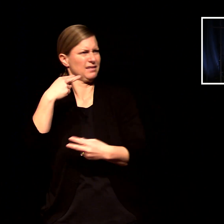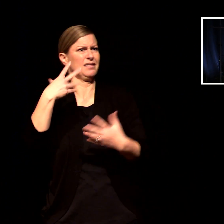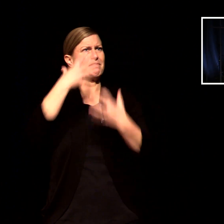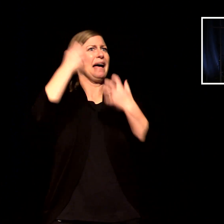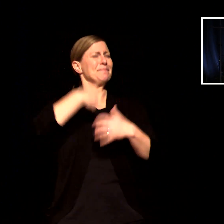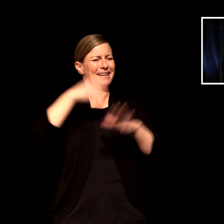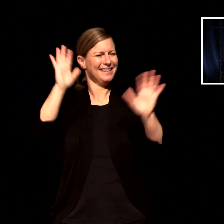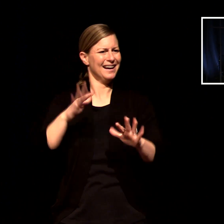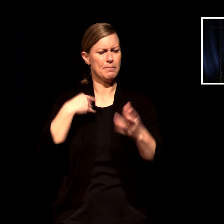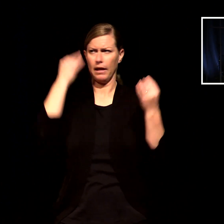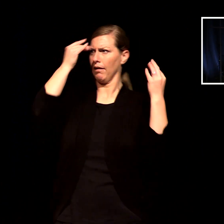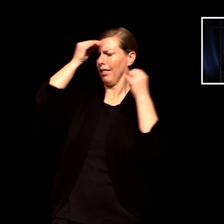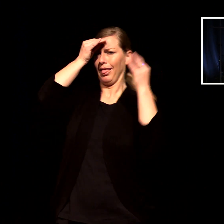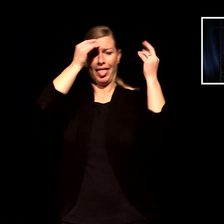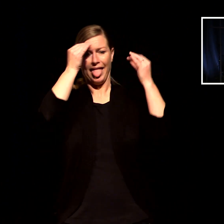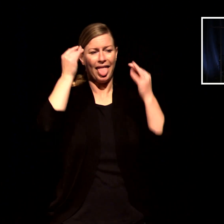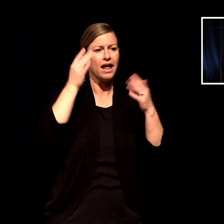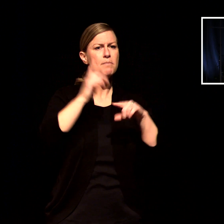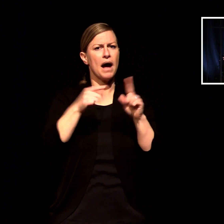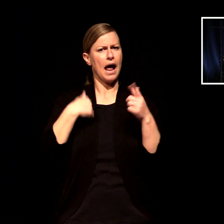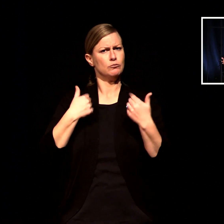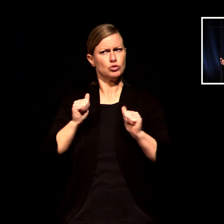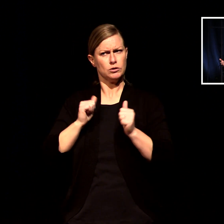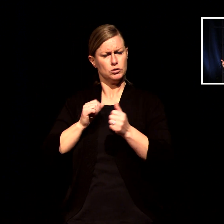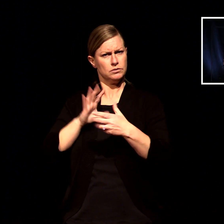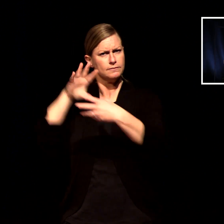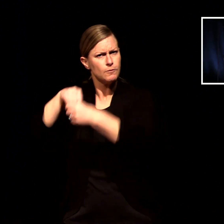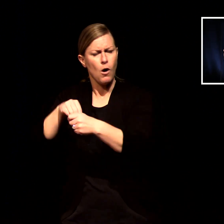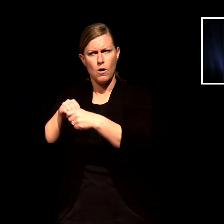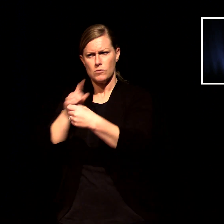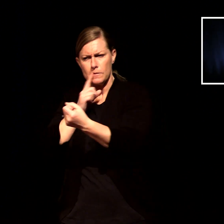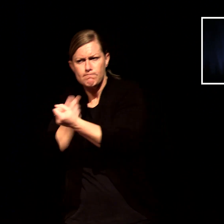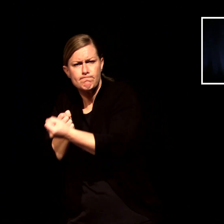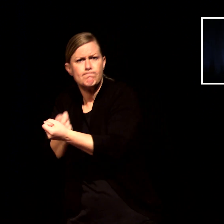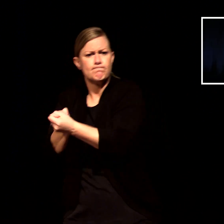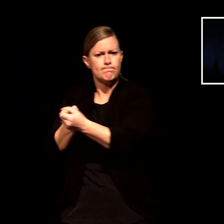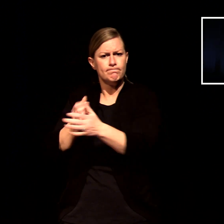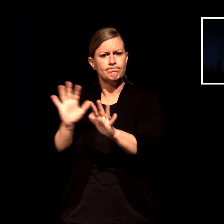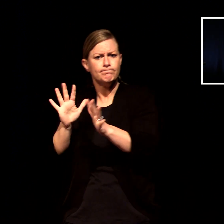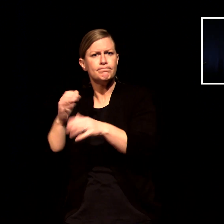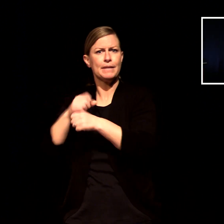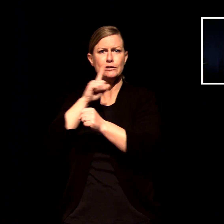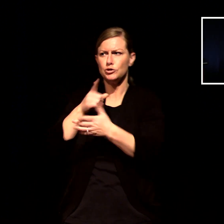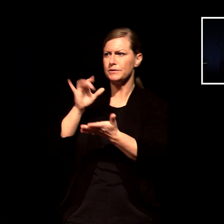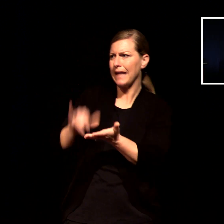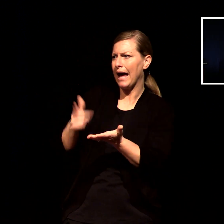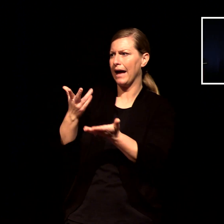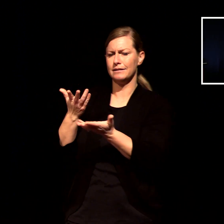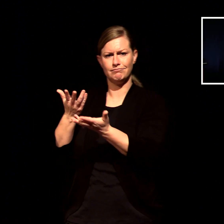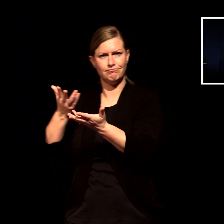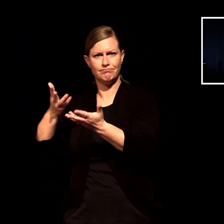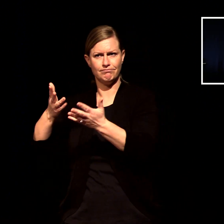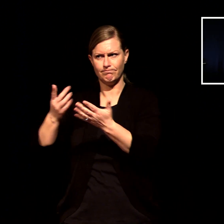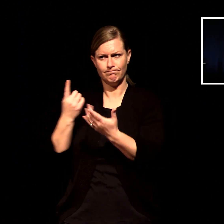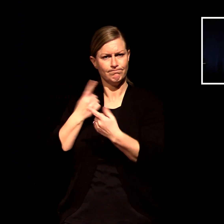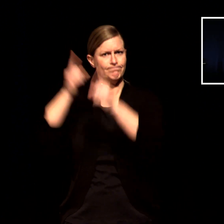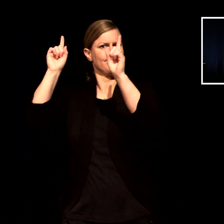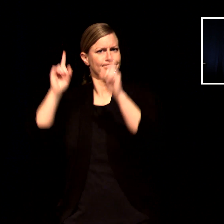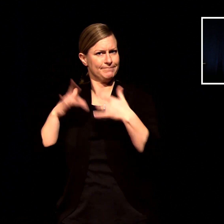to support the church in this outreach and i have no real investment in the success of this outreach outside of those two things keep the kids safe pretend